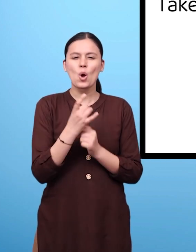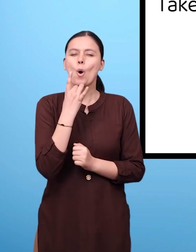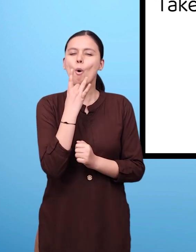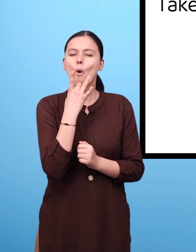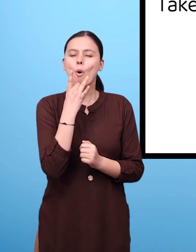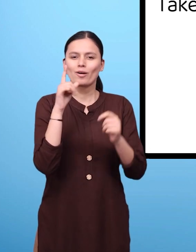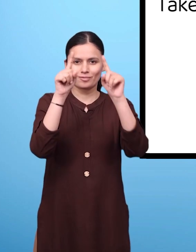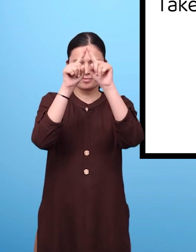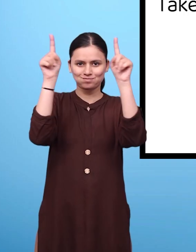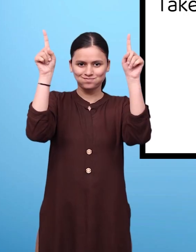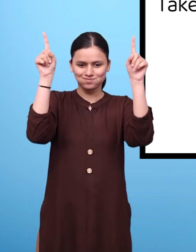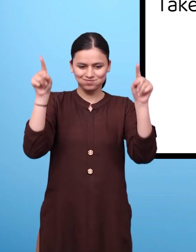take a cardboard sheet